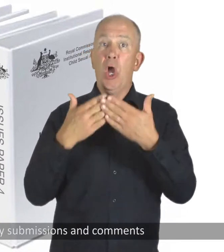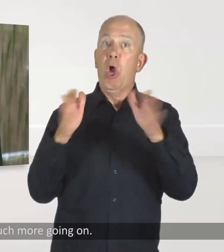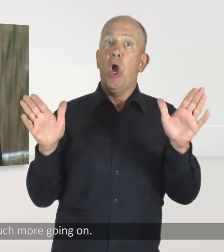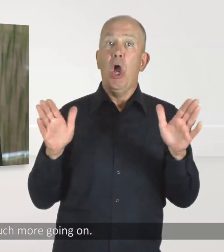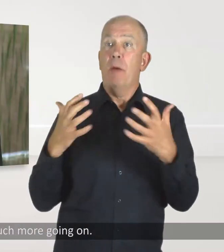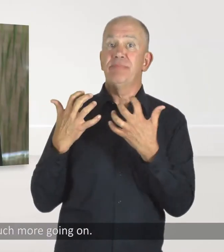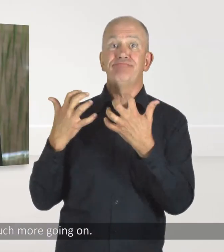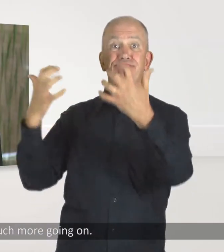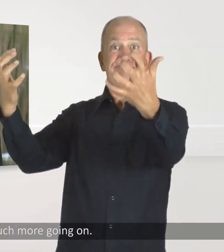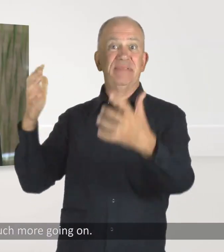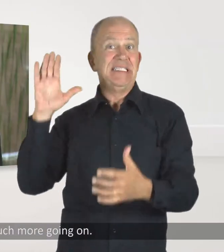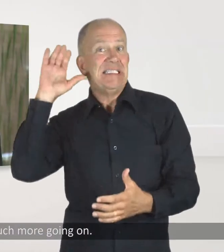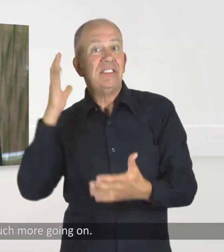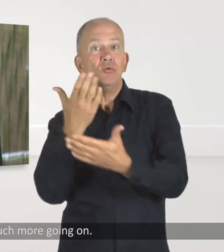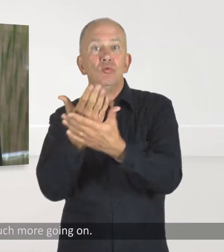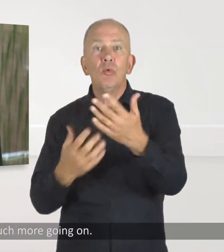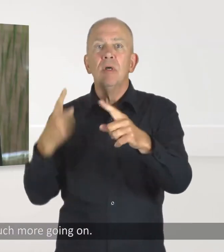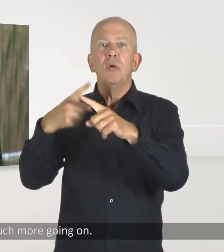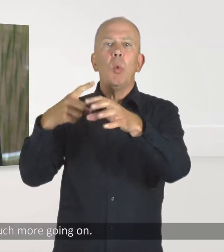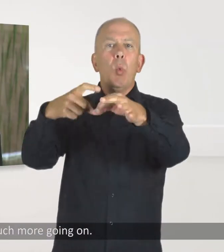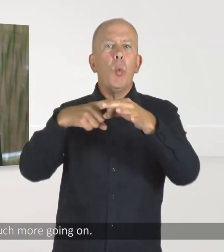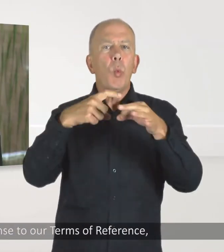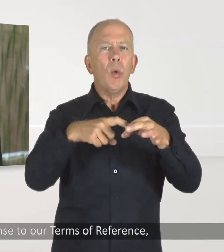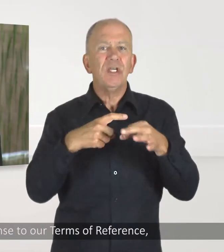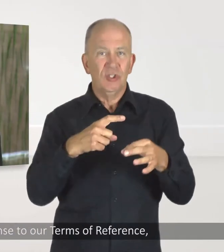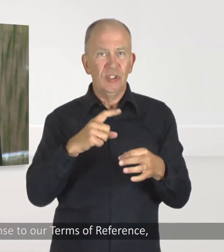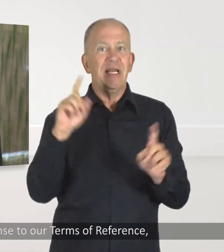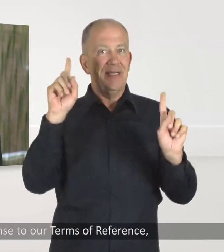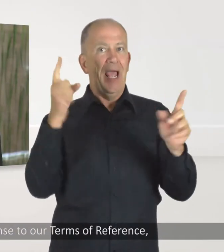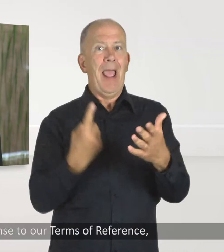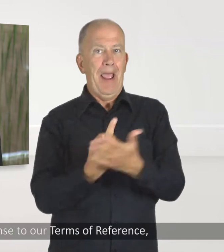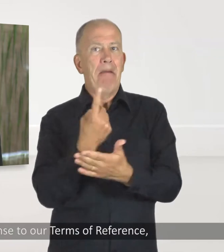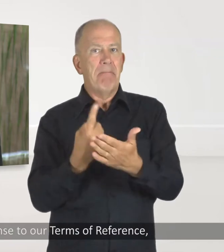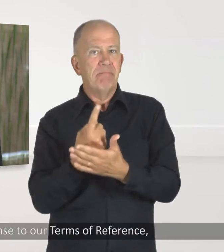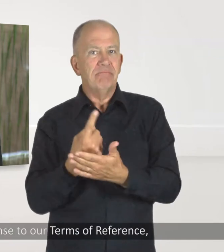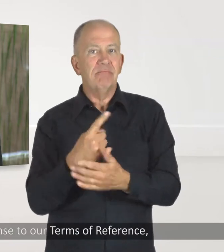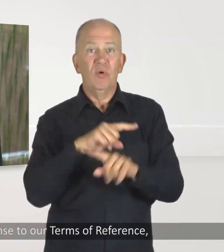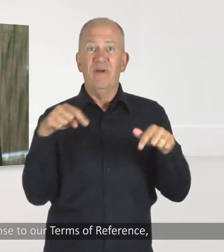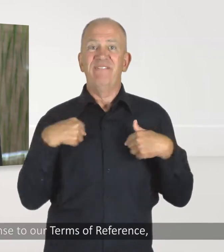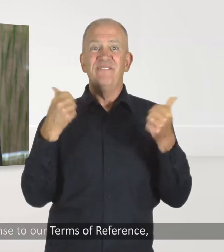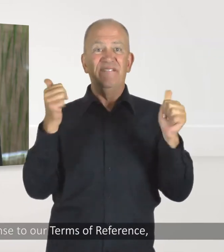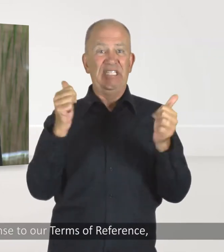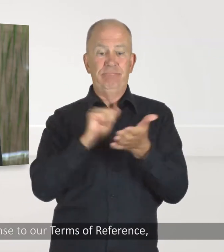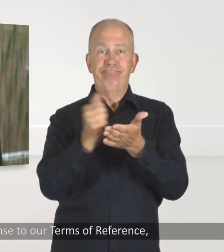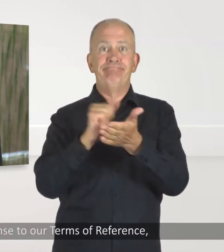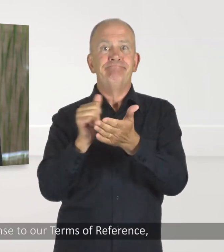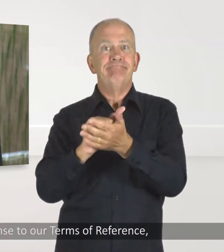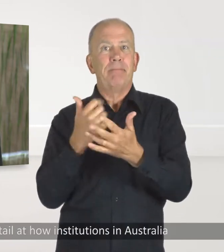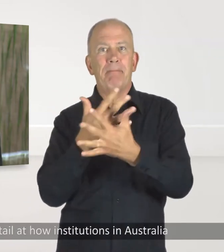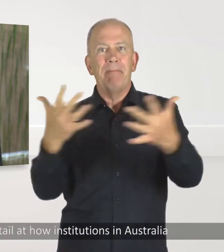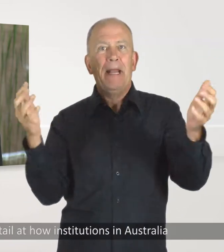And there's much more going on. All this activity is in response to our Terms of Reference,